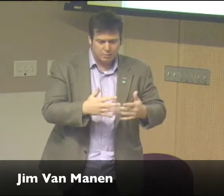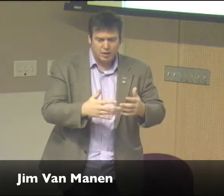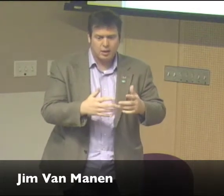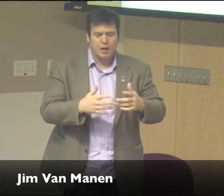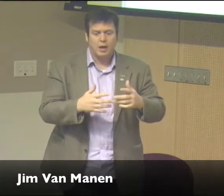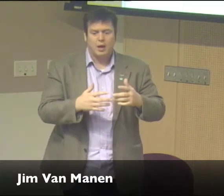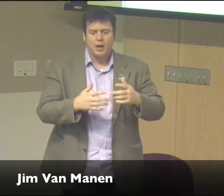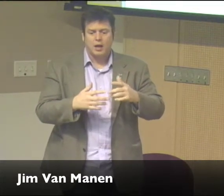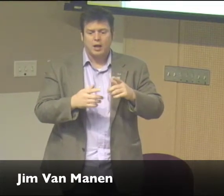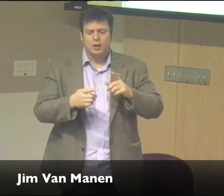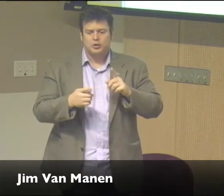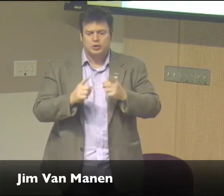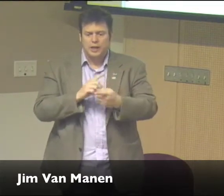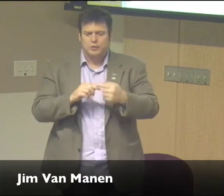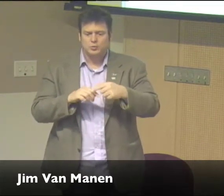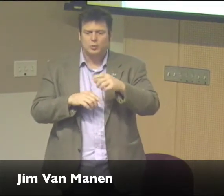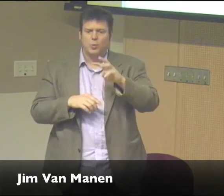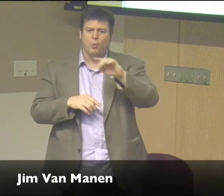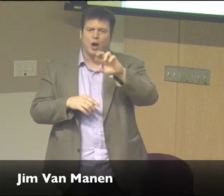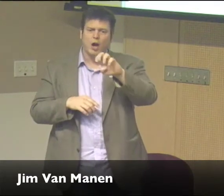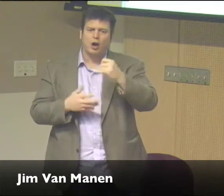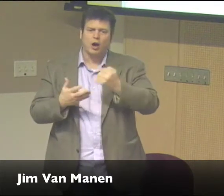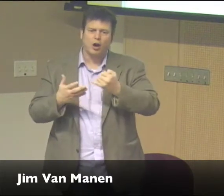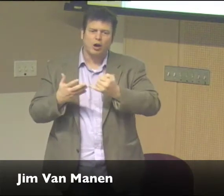the art that I was making at that time changed.